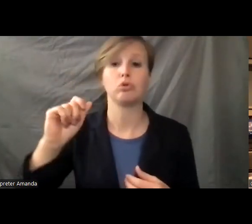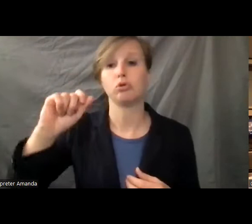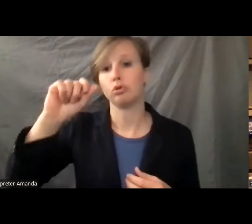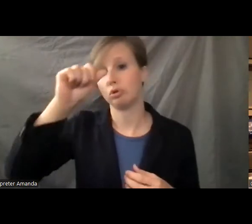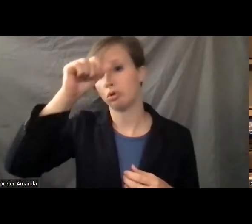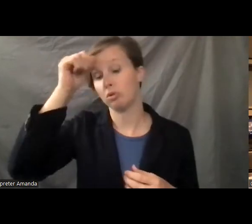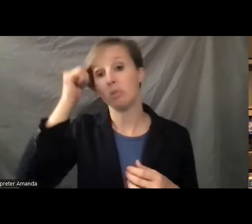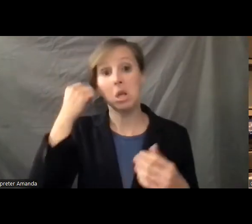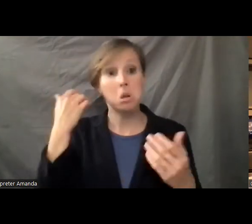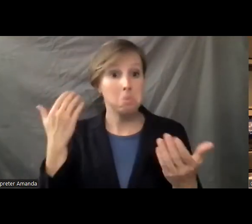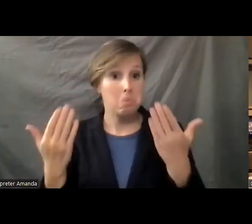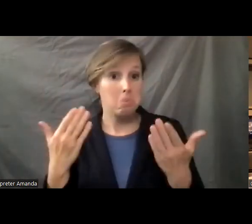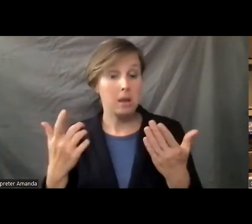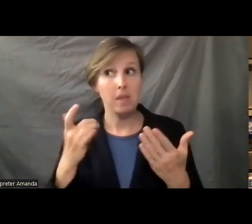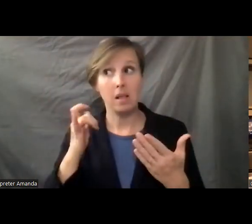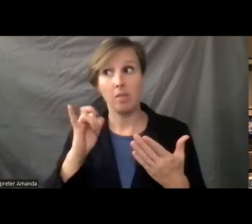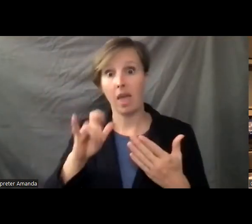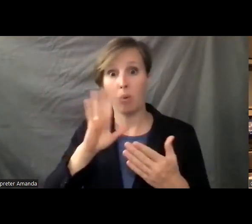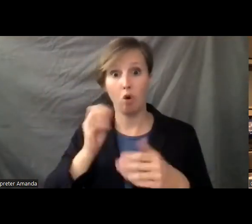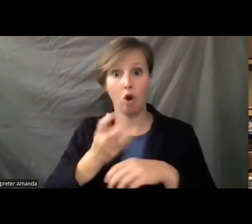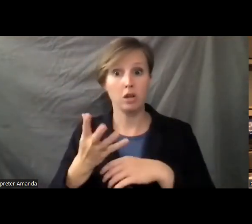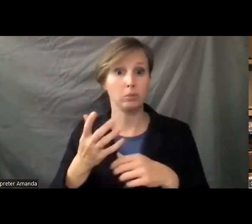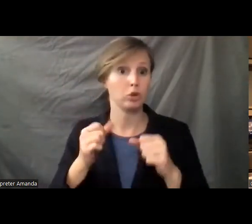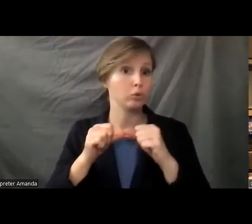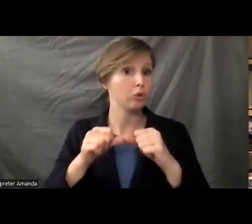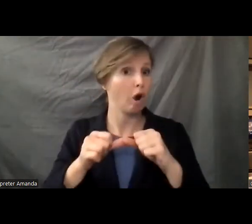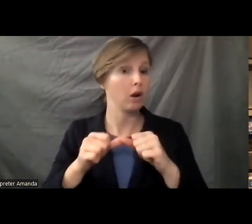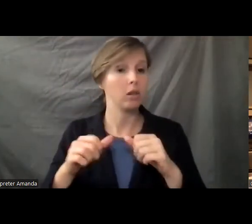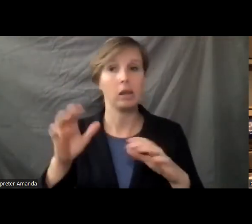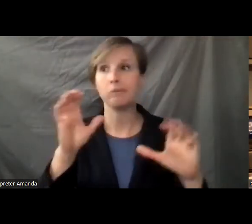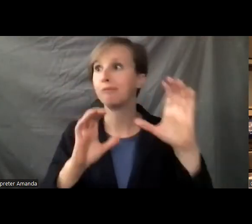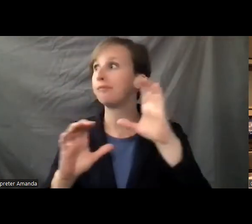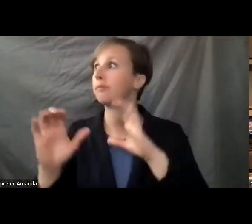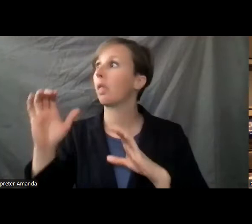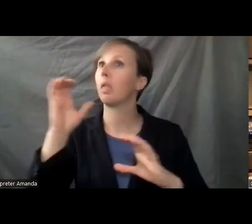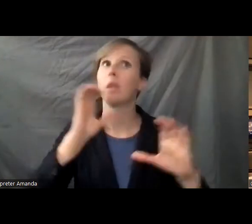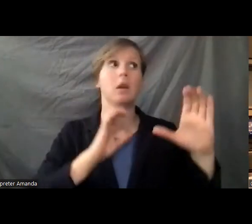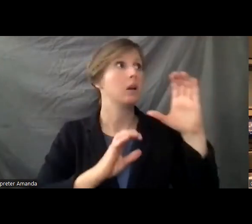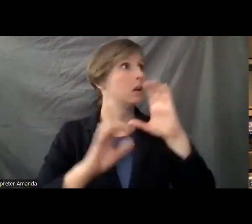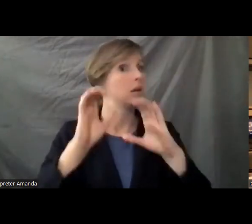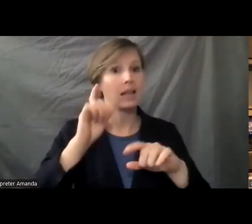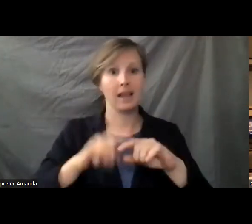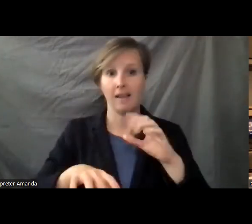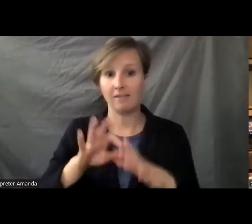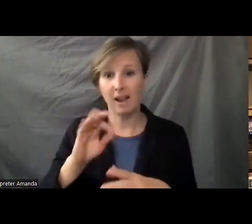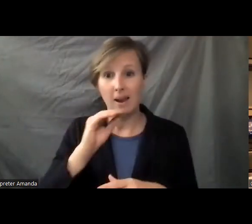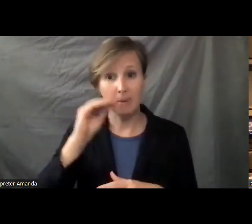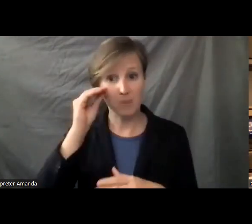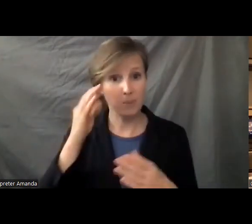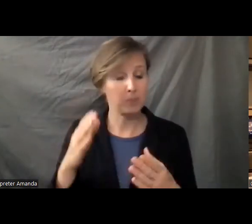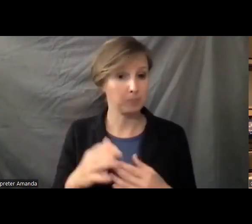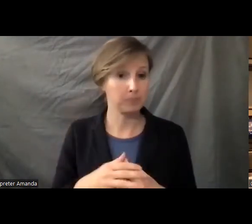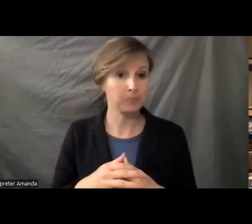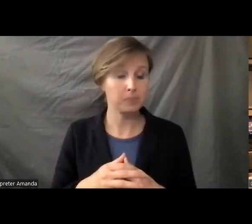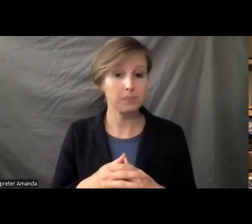that may cause them to chronically wander around and not find their way back. And the, uh, program has done a fantastic